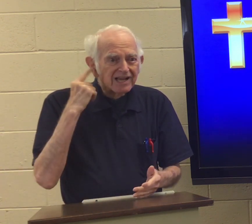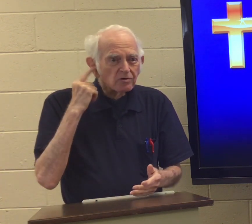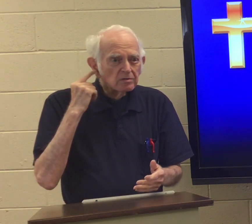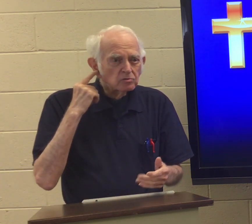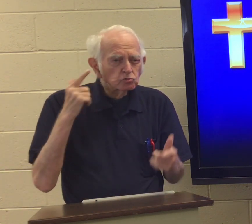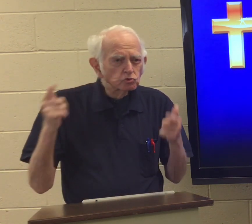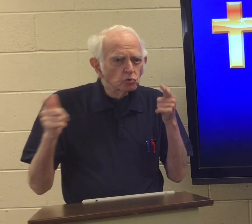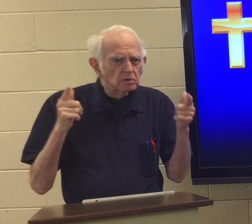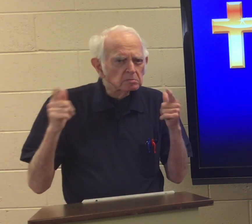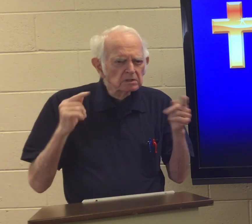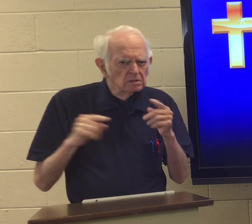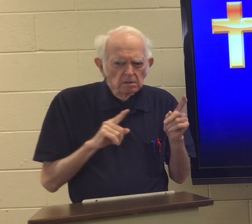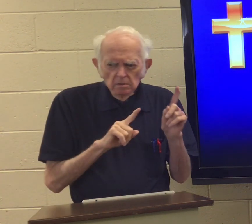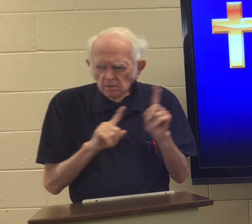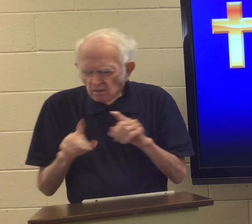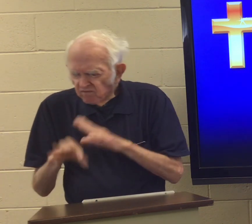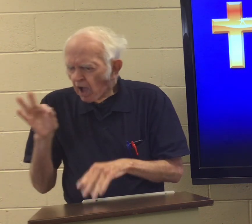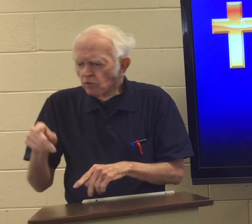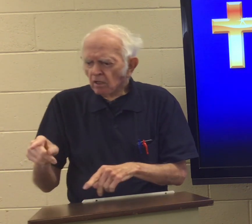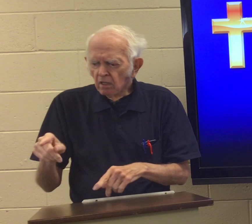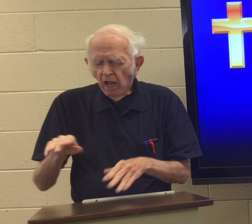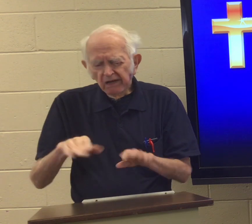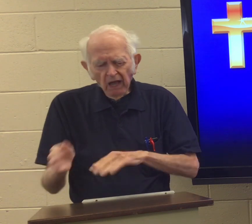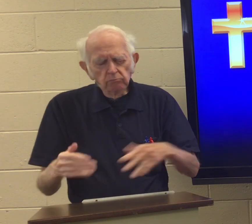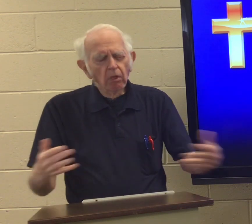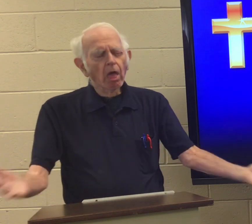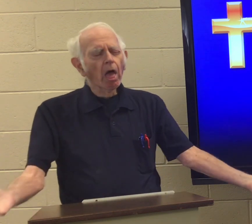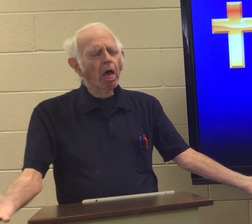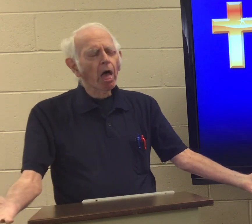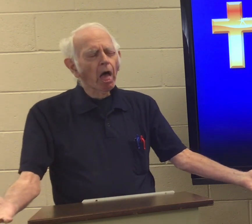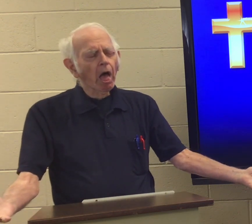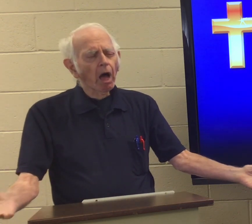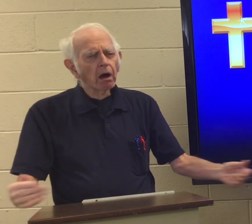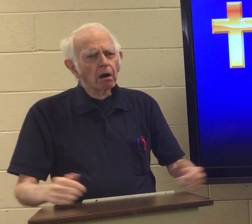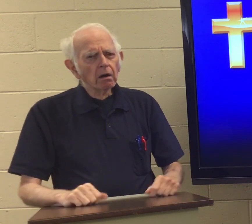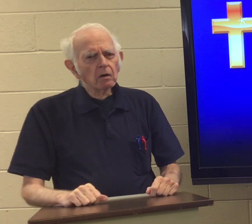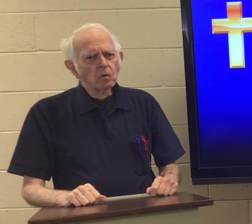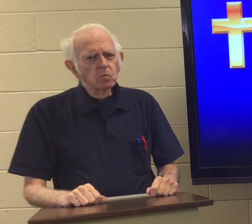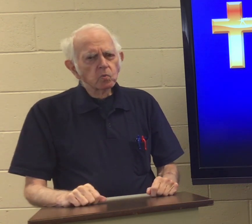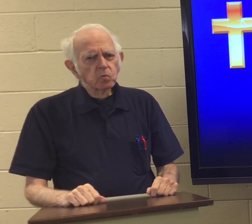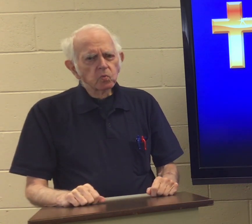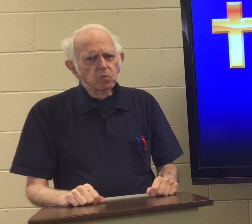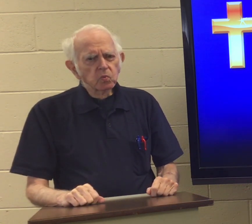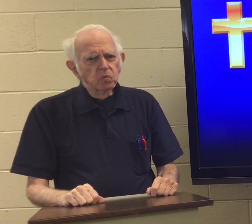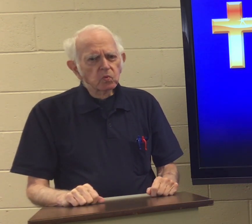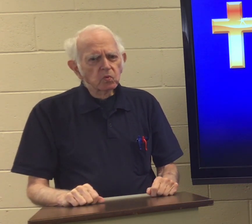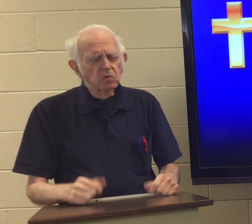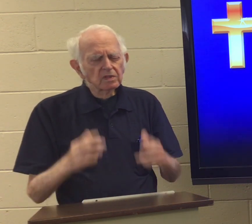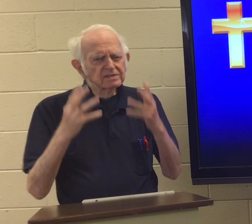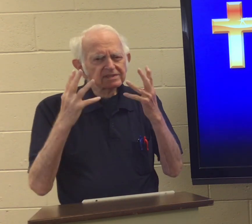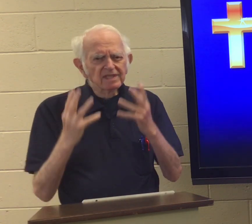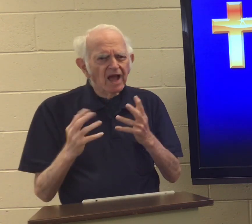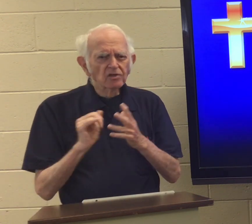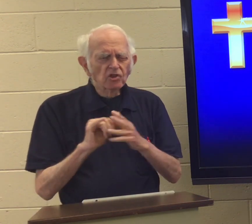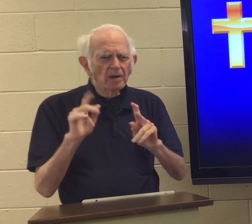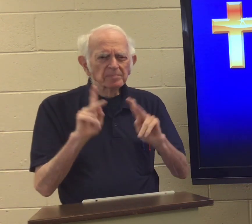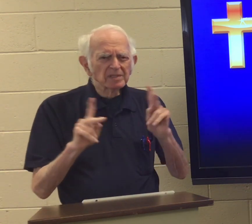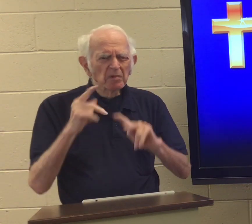Sometimes they hear shooting, and they go to find out that the person's already dead. It's sad that